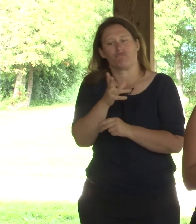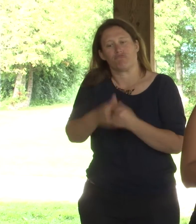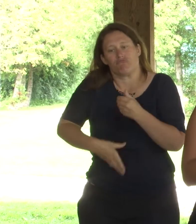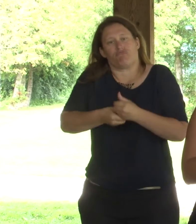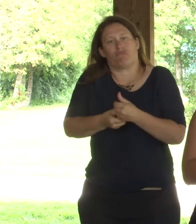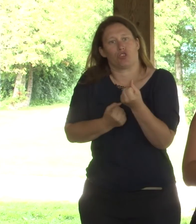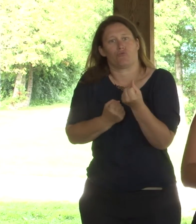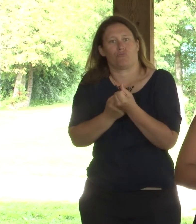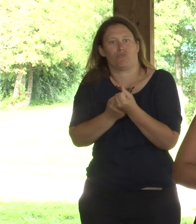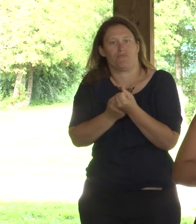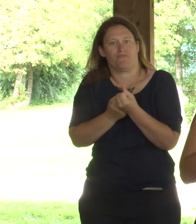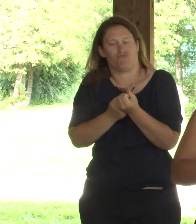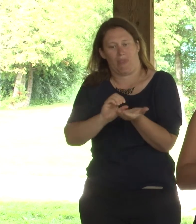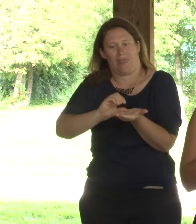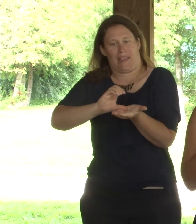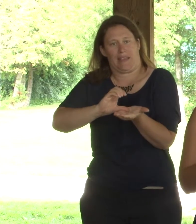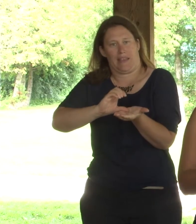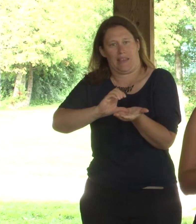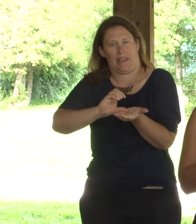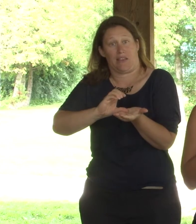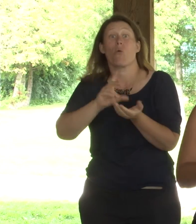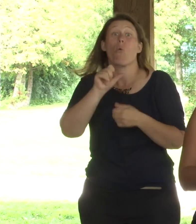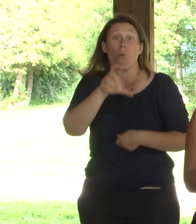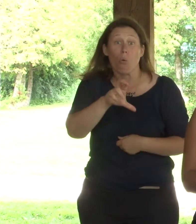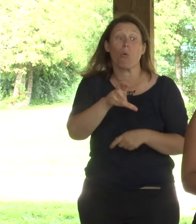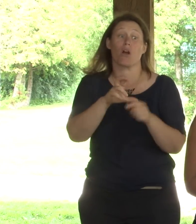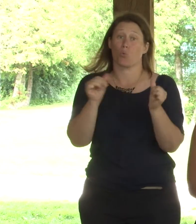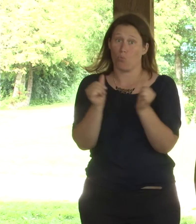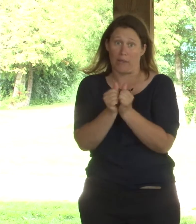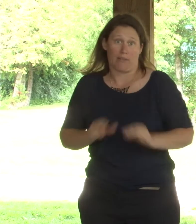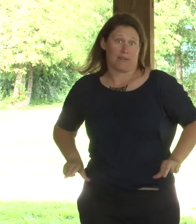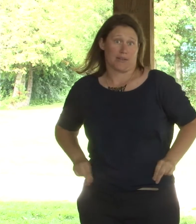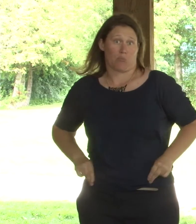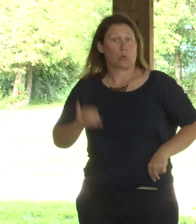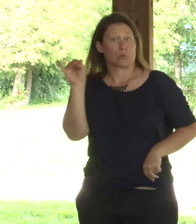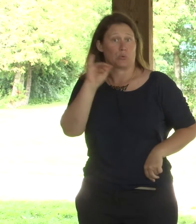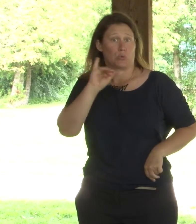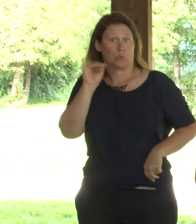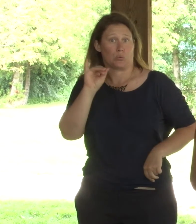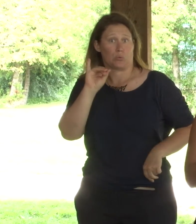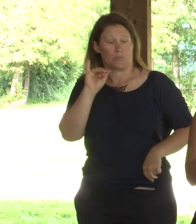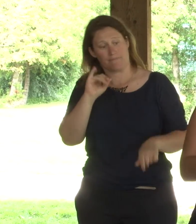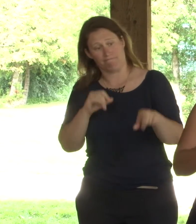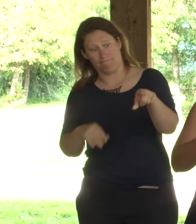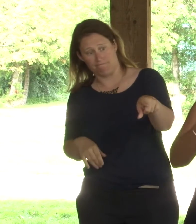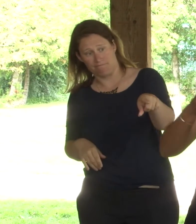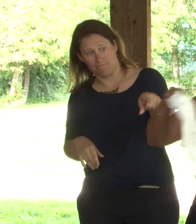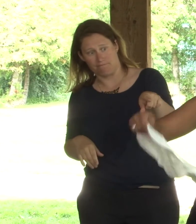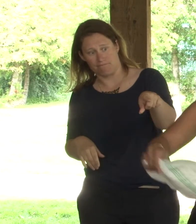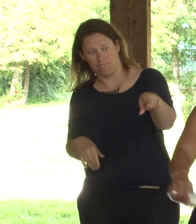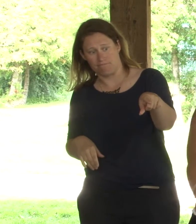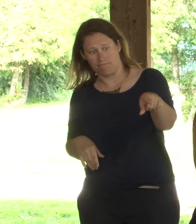it, it can be used with the diaper to add to the absorbency of the diaper, such as this. This one